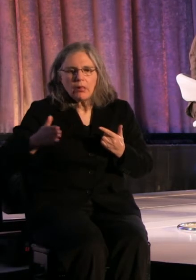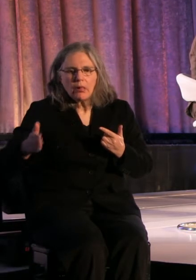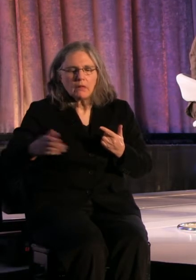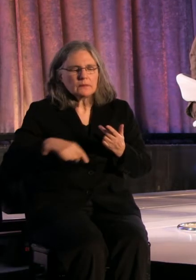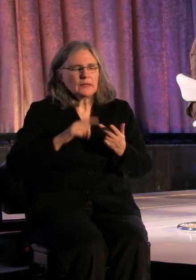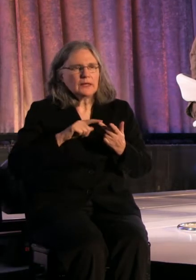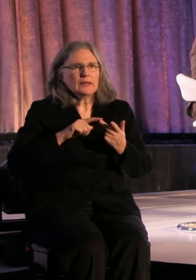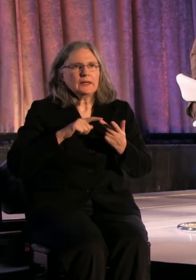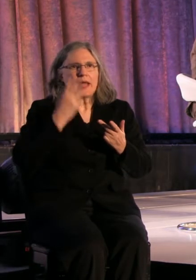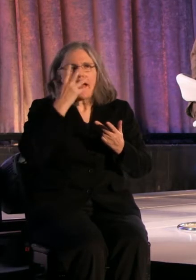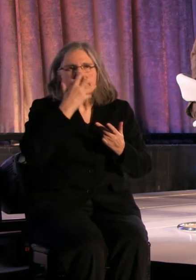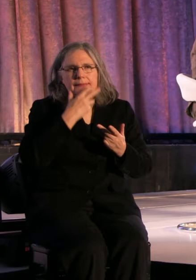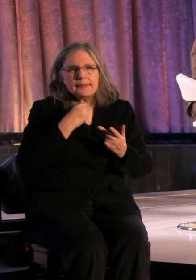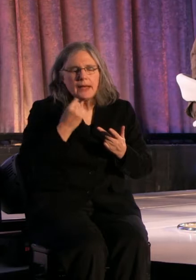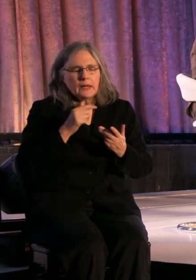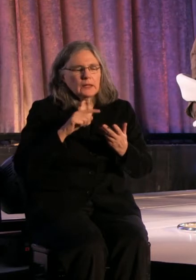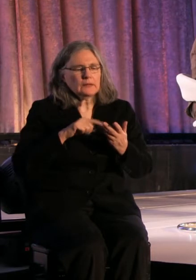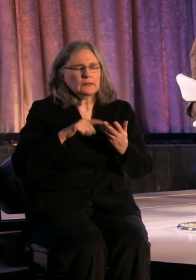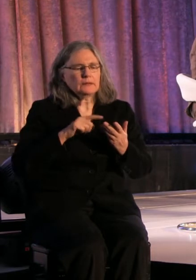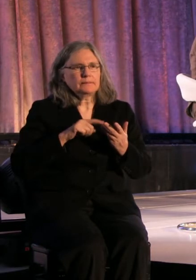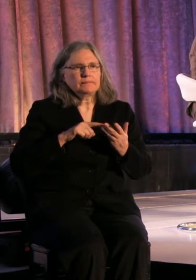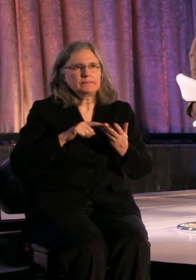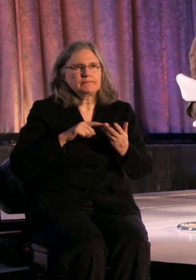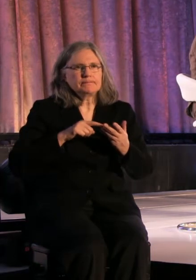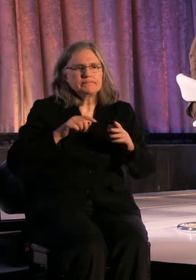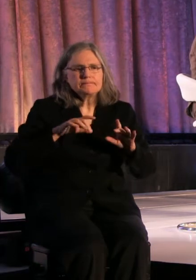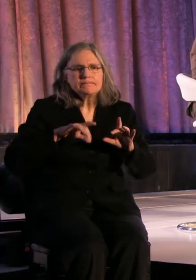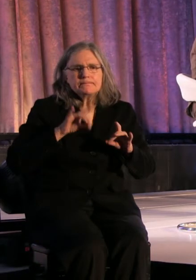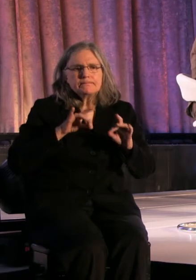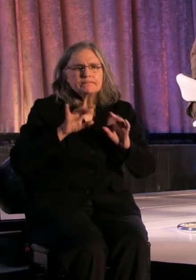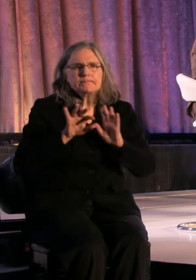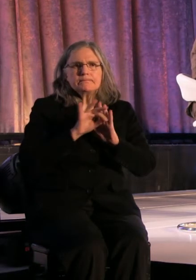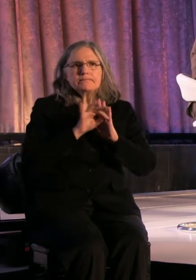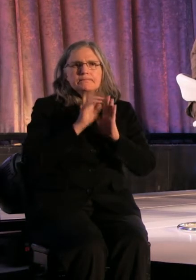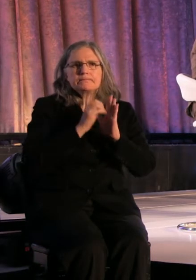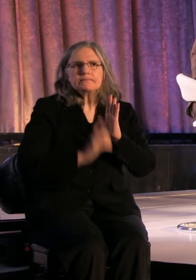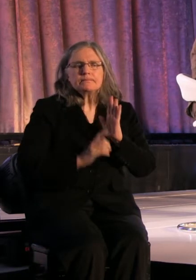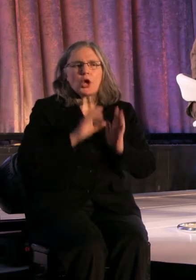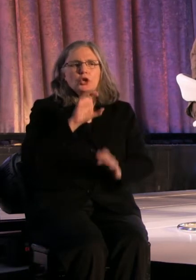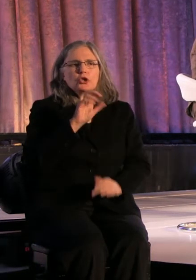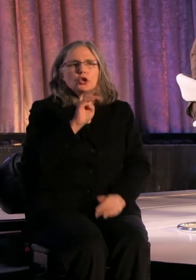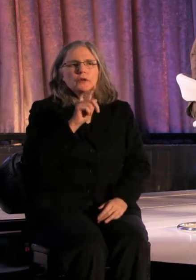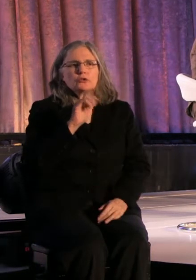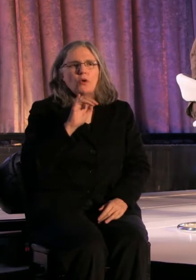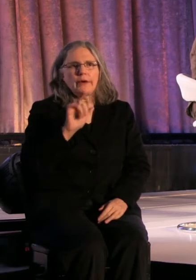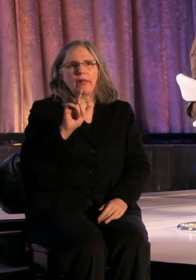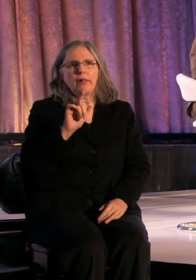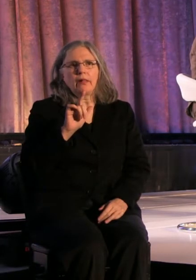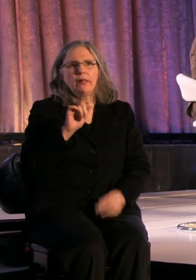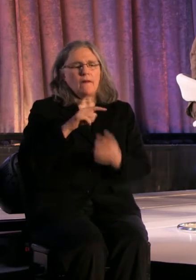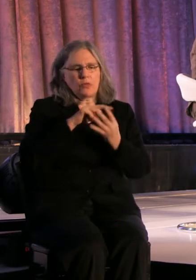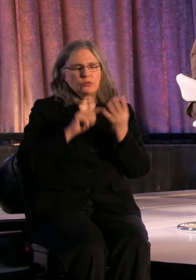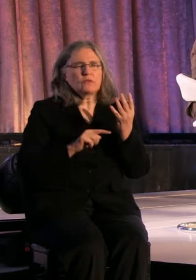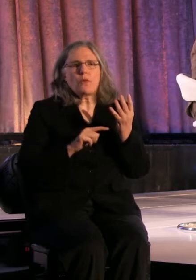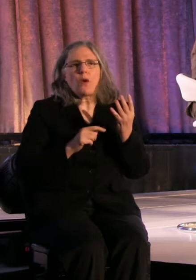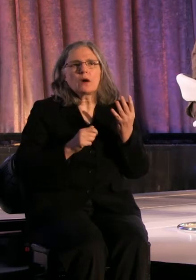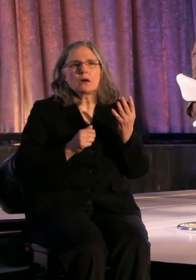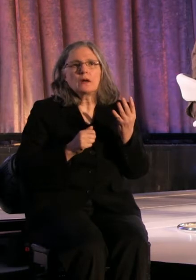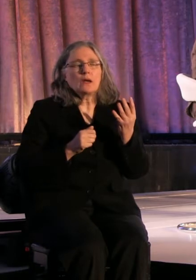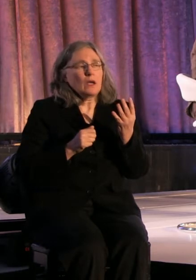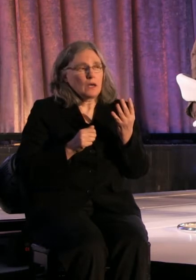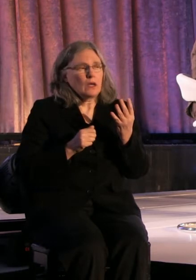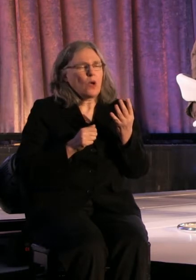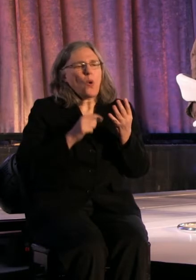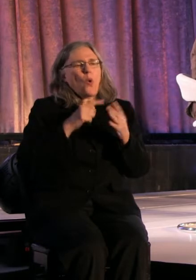curatorial elements? Any one of those four or all of the above. What are